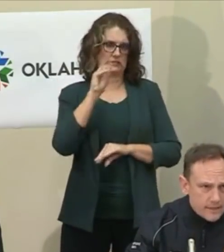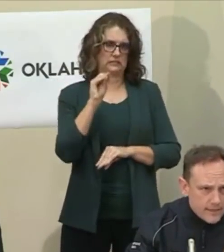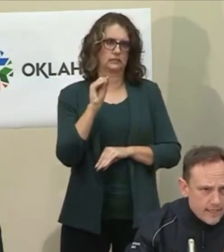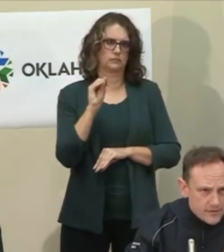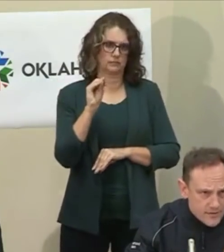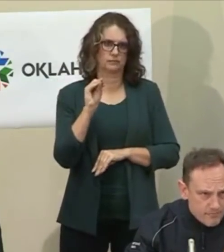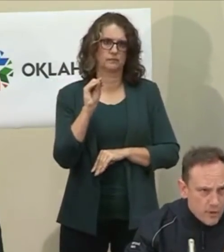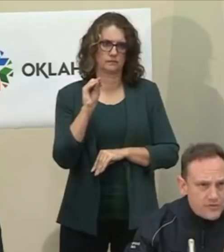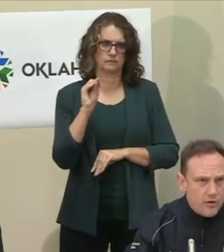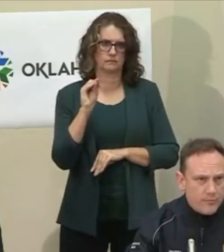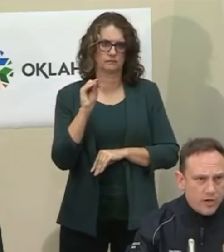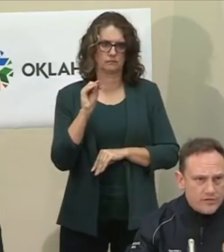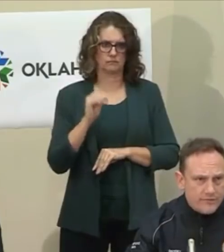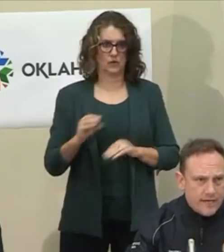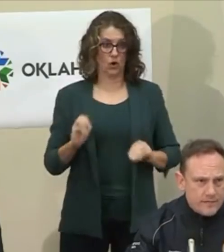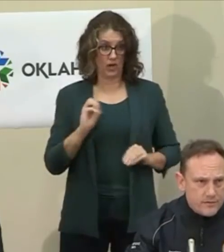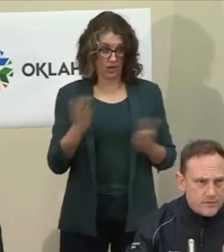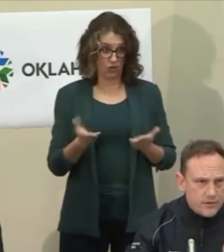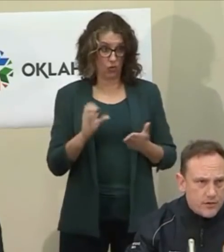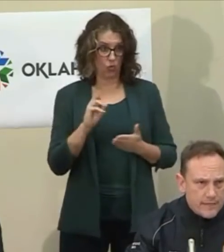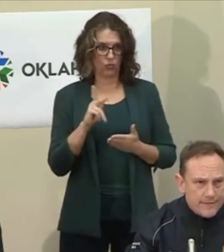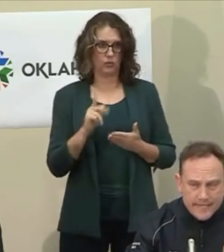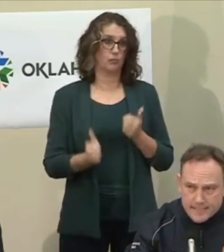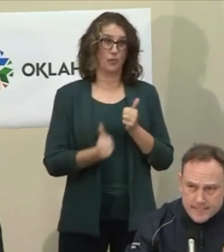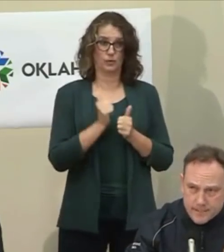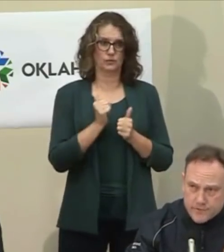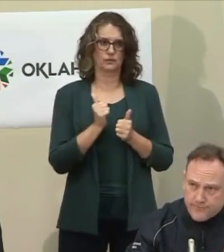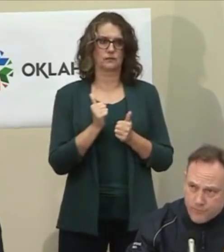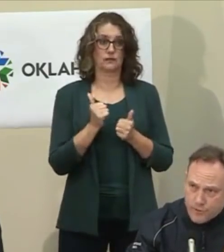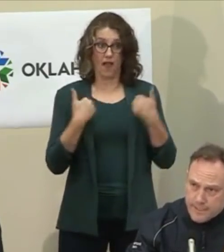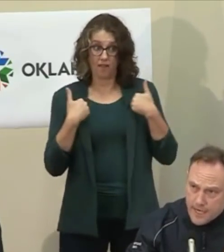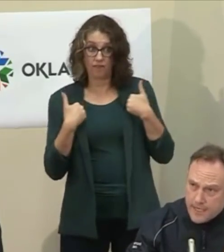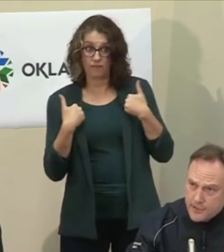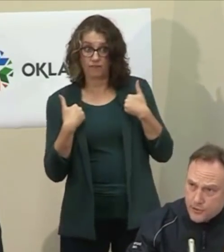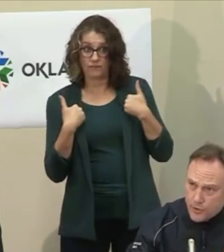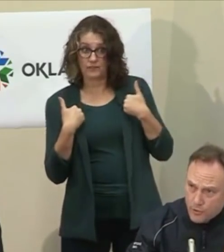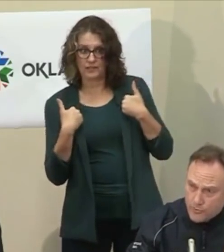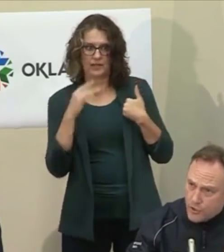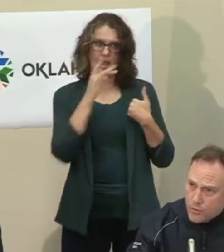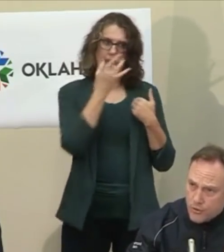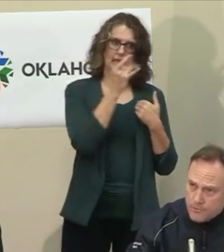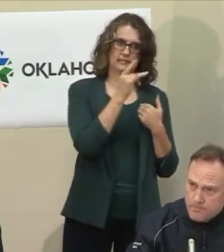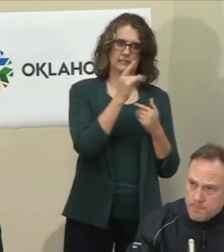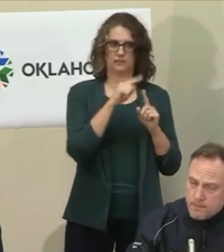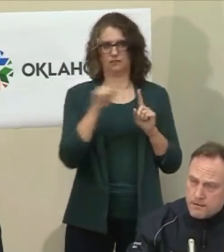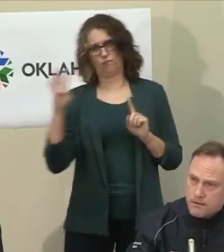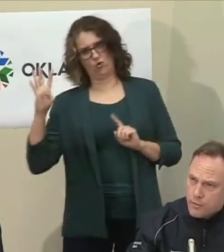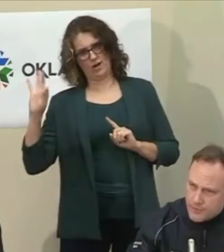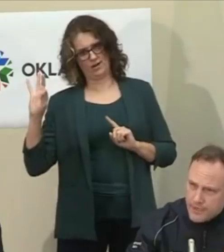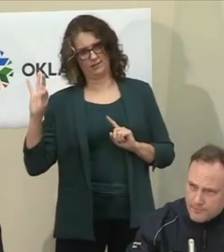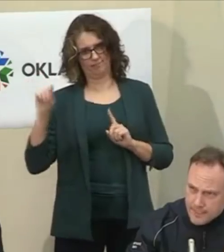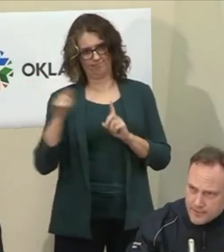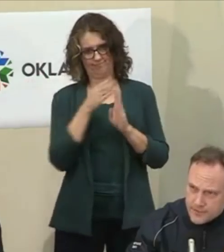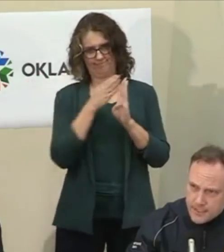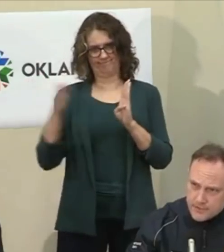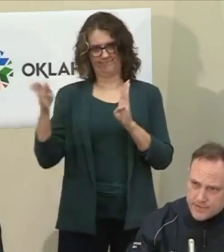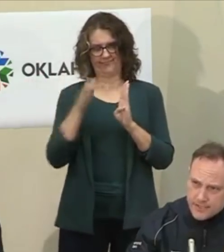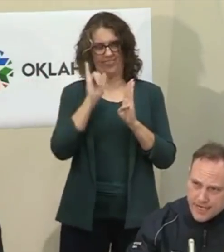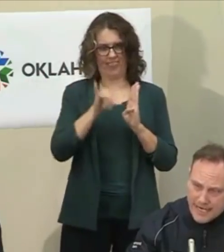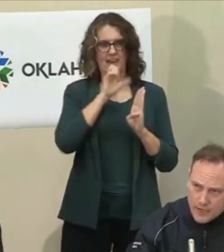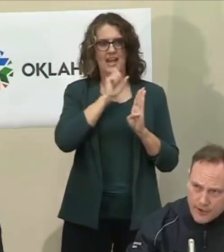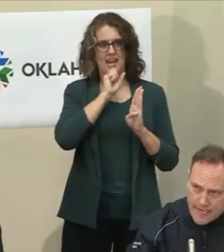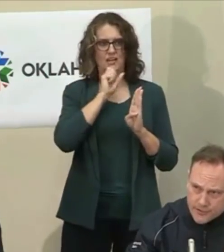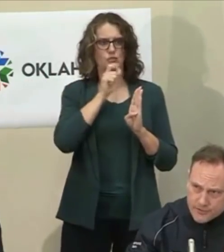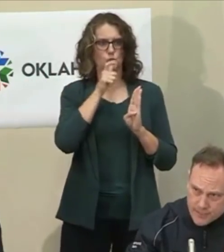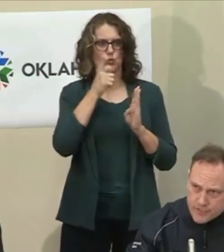indicates that most of our positive cases are in the 18 to 49-year-old cohort. What that means is